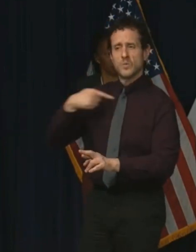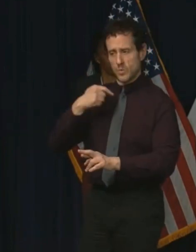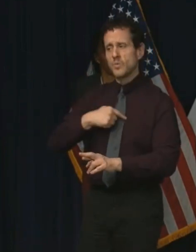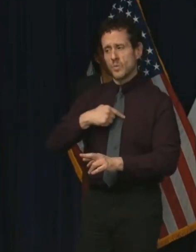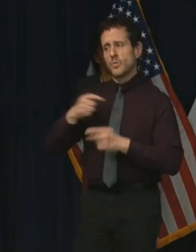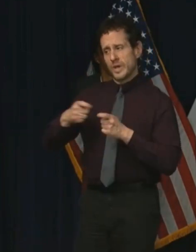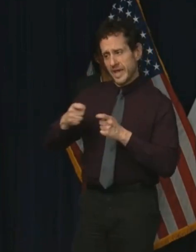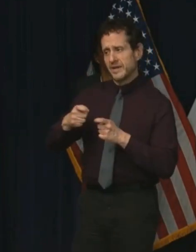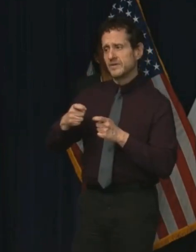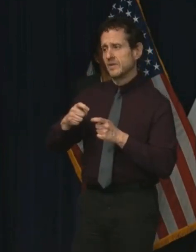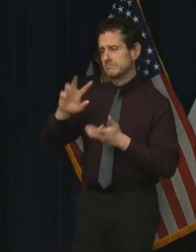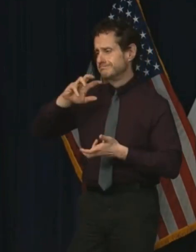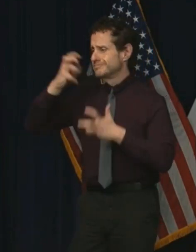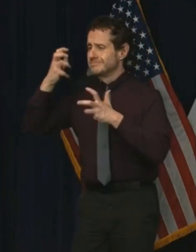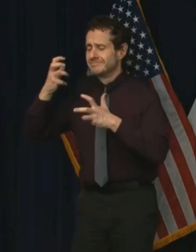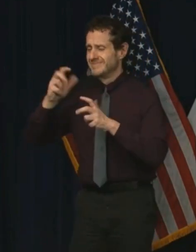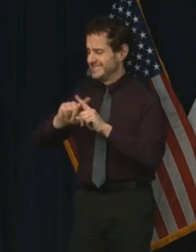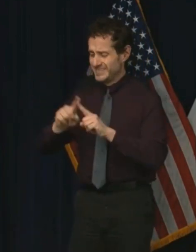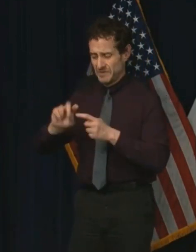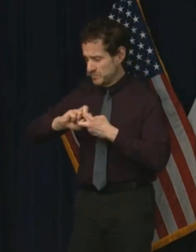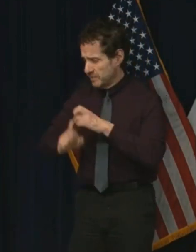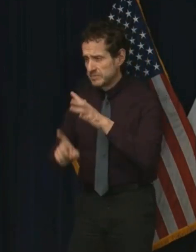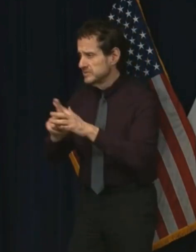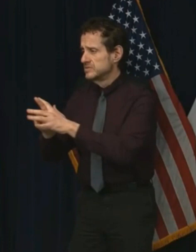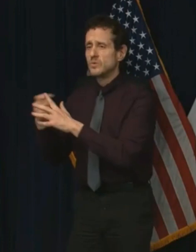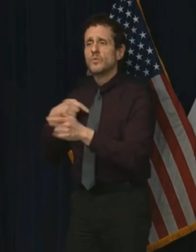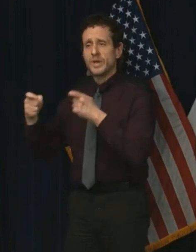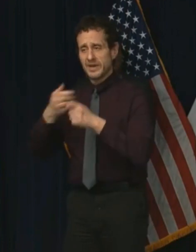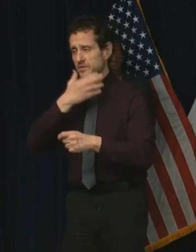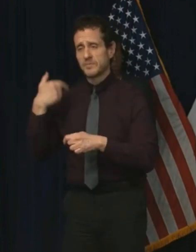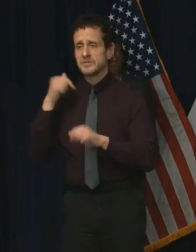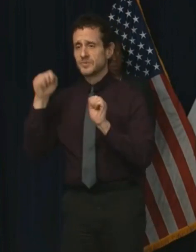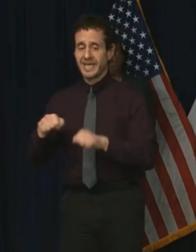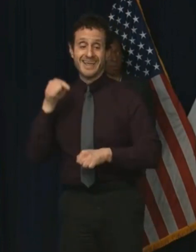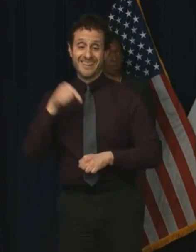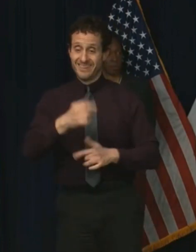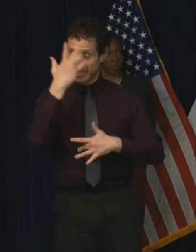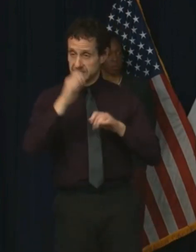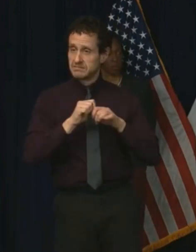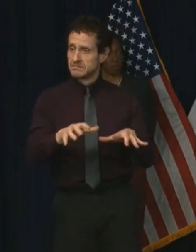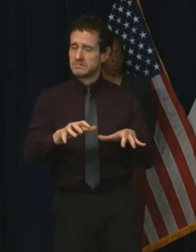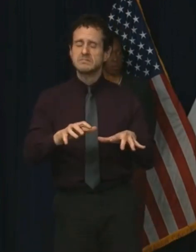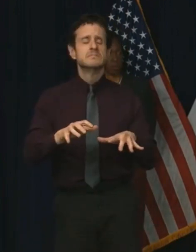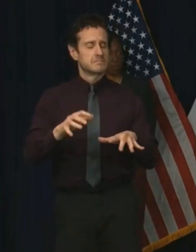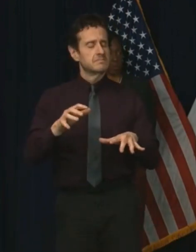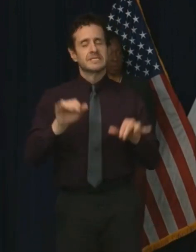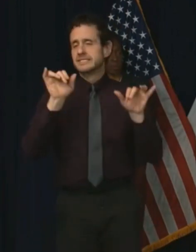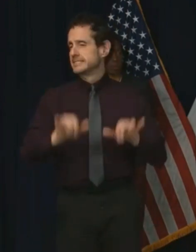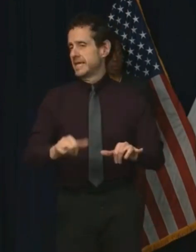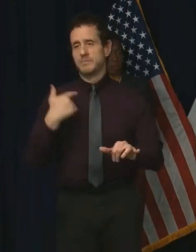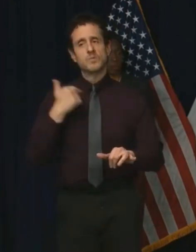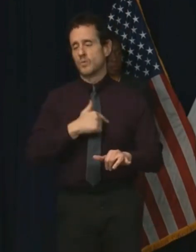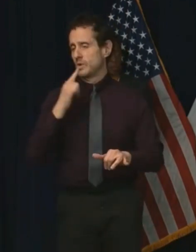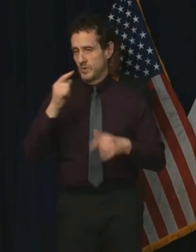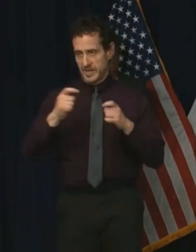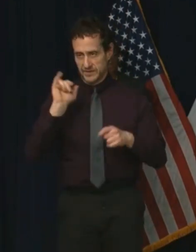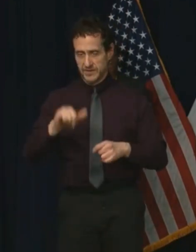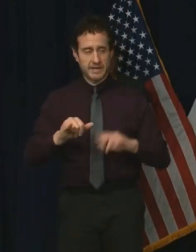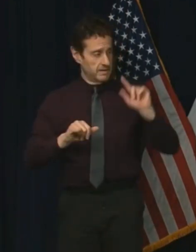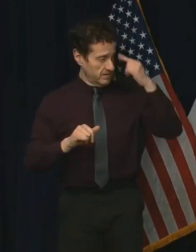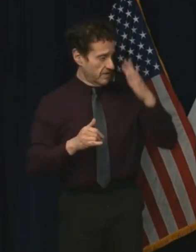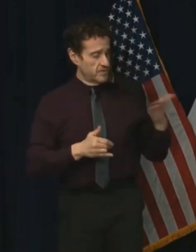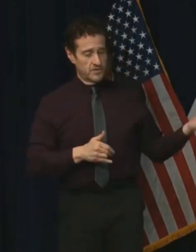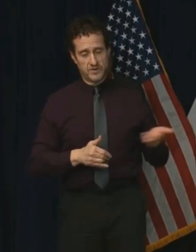and unknown events as best we can, and we approach this no differently. Governor? Thank you.